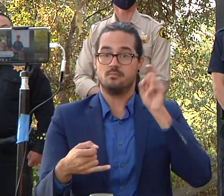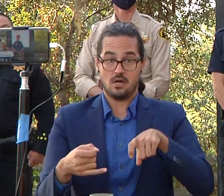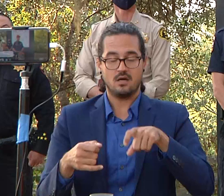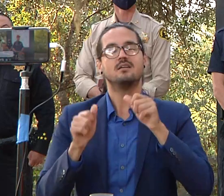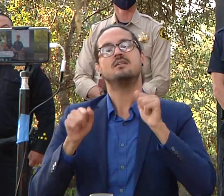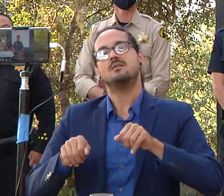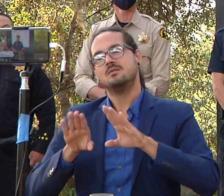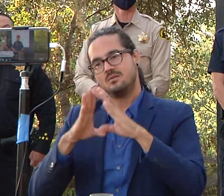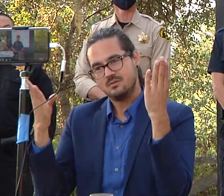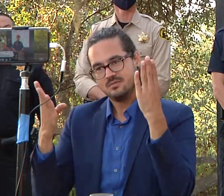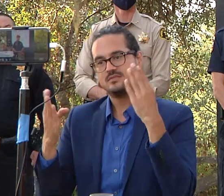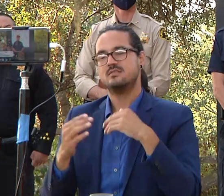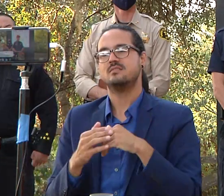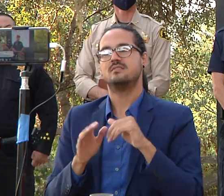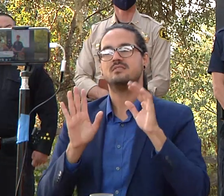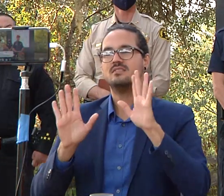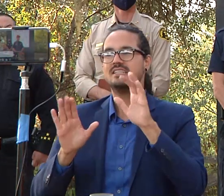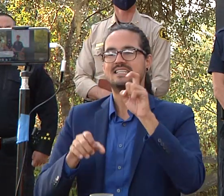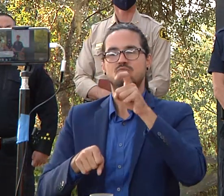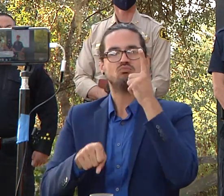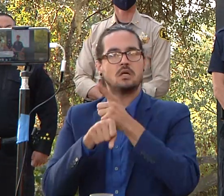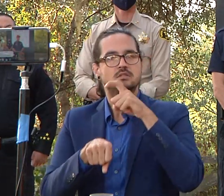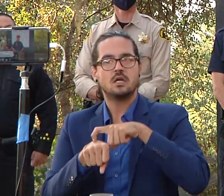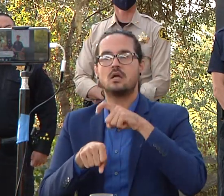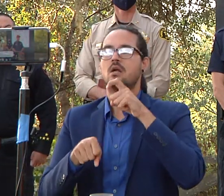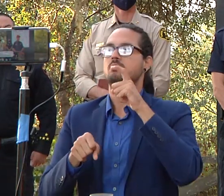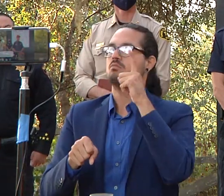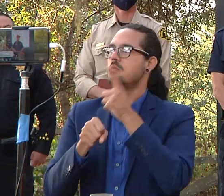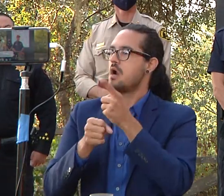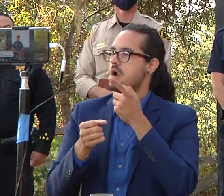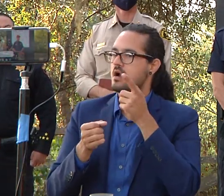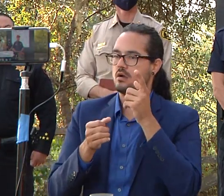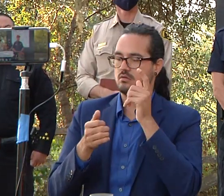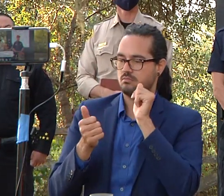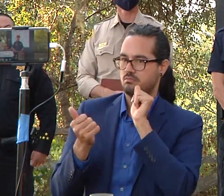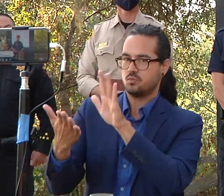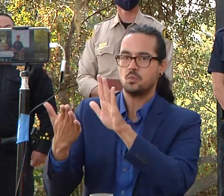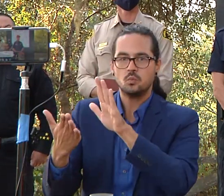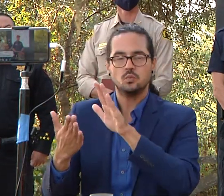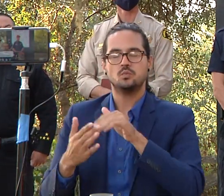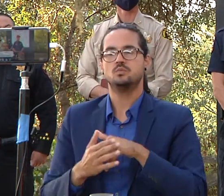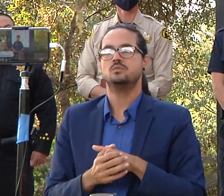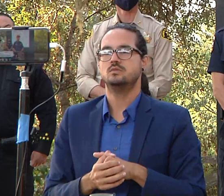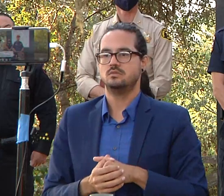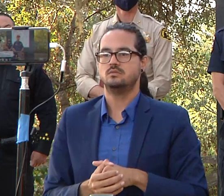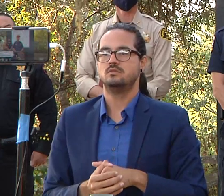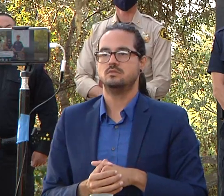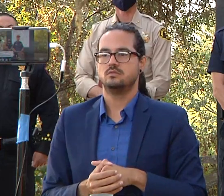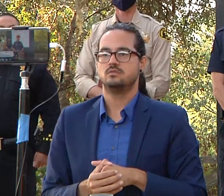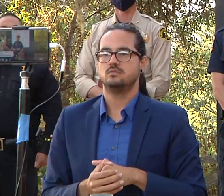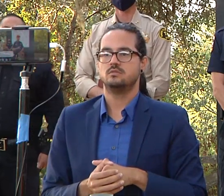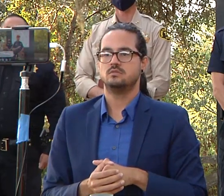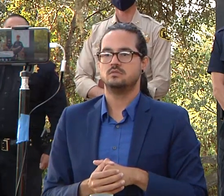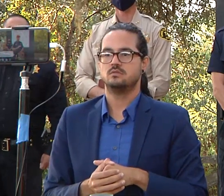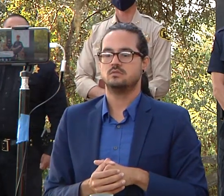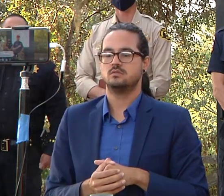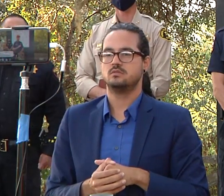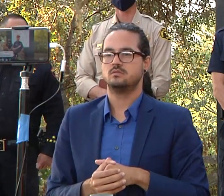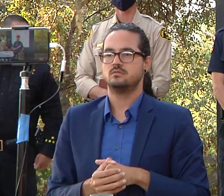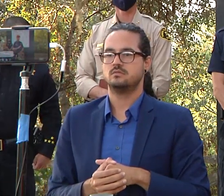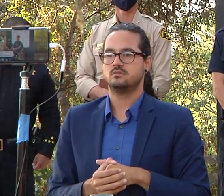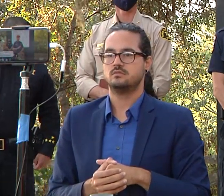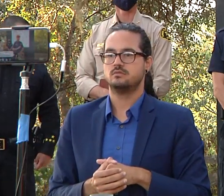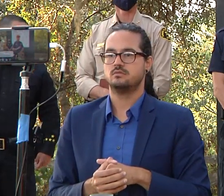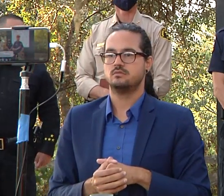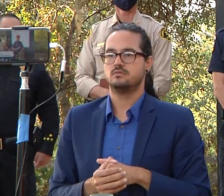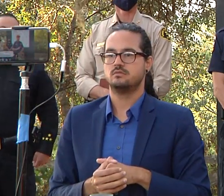like i've said many times before it's not not very clear-cut not very easy process because of where the homes and how